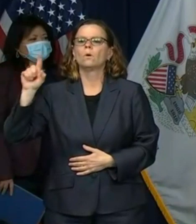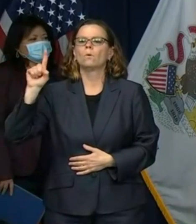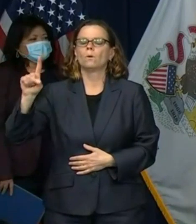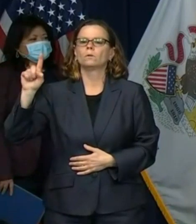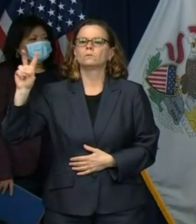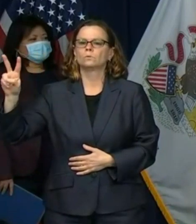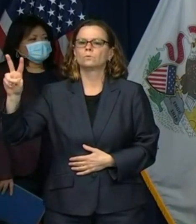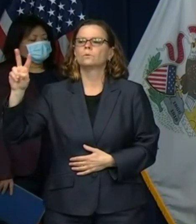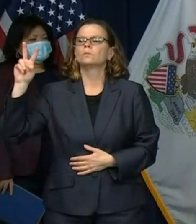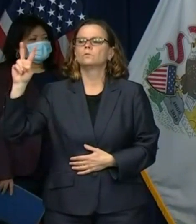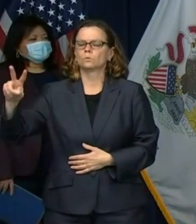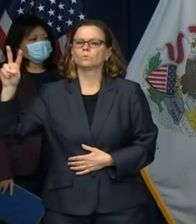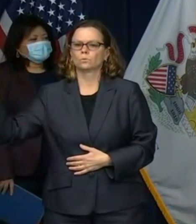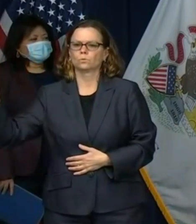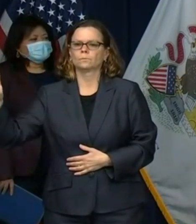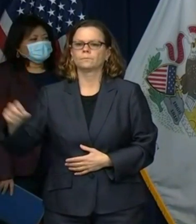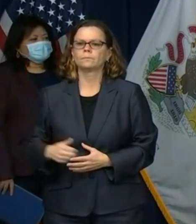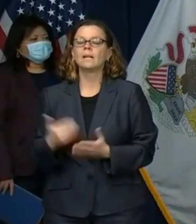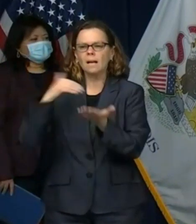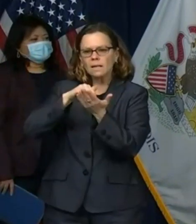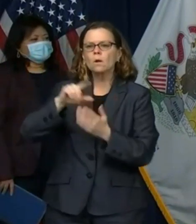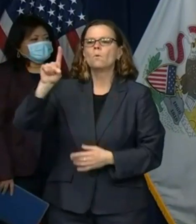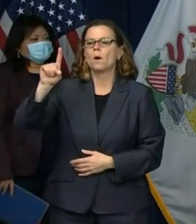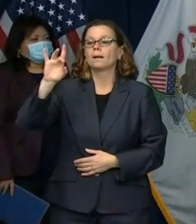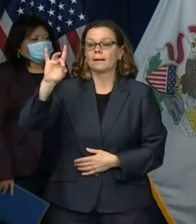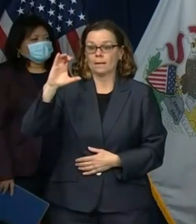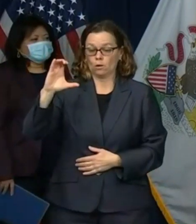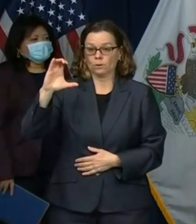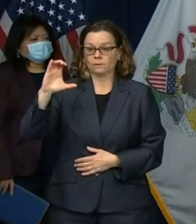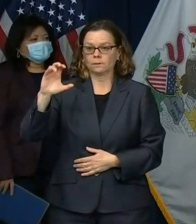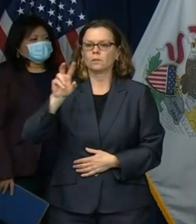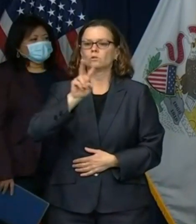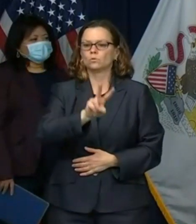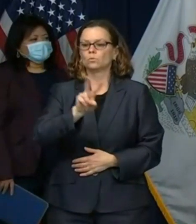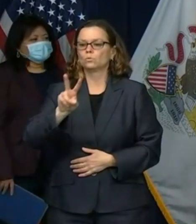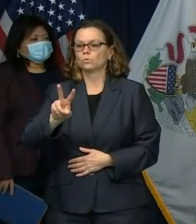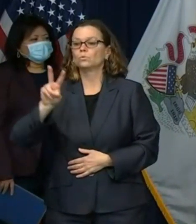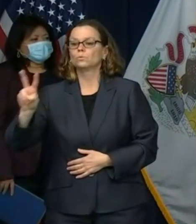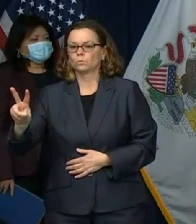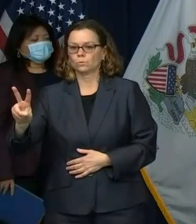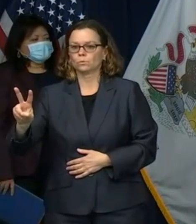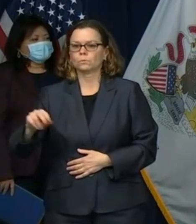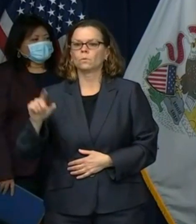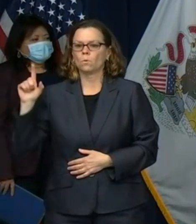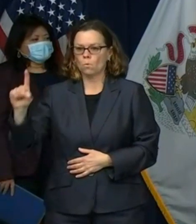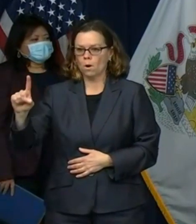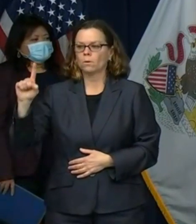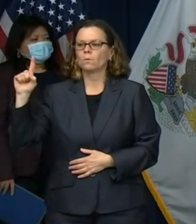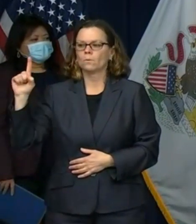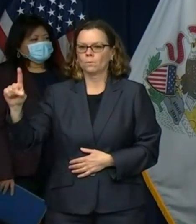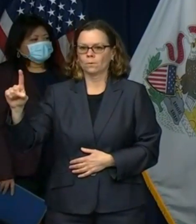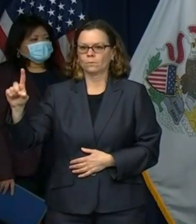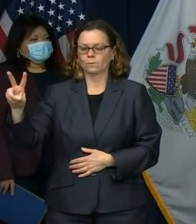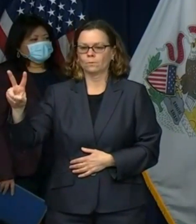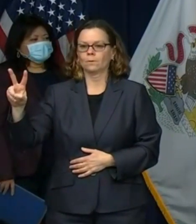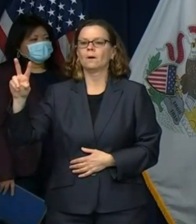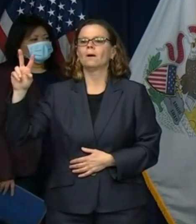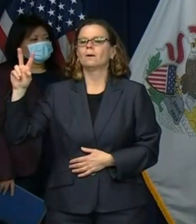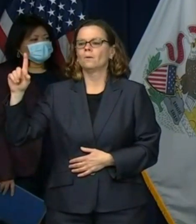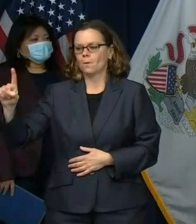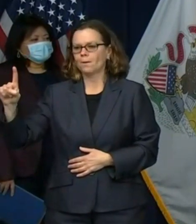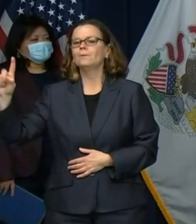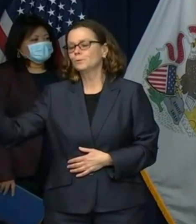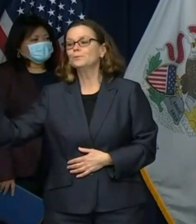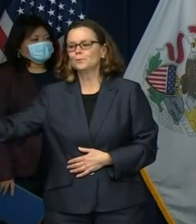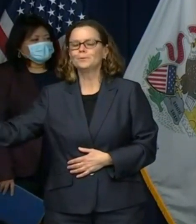that's 1-800-222-1222 please listen to